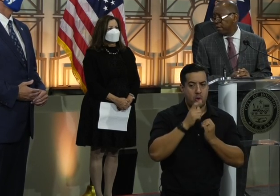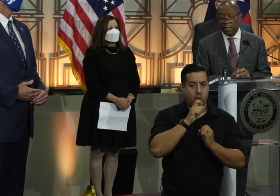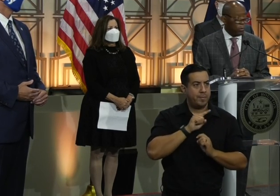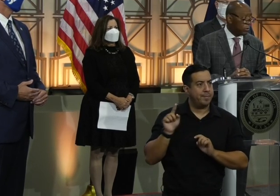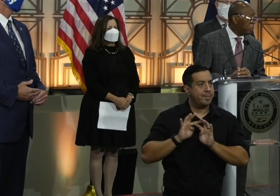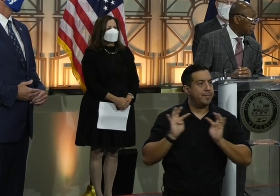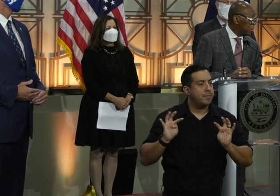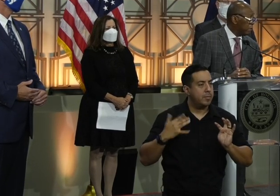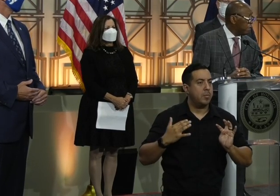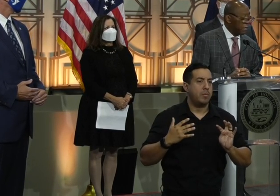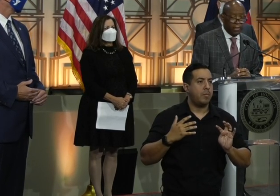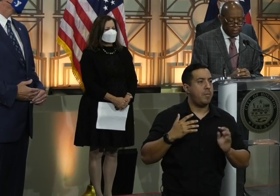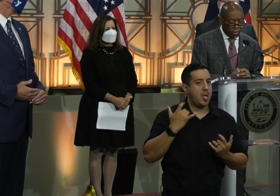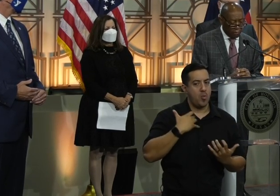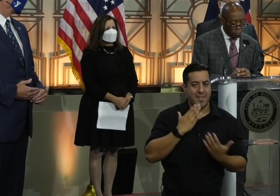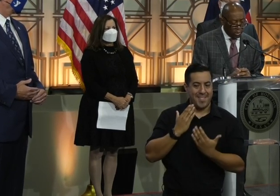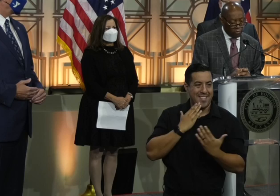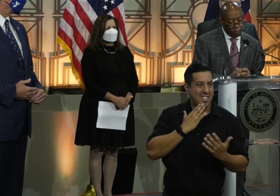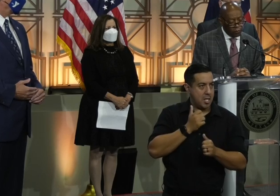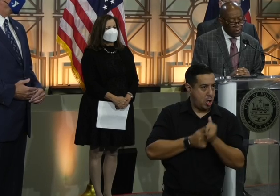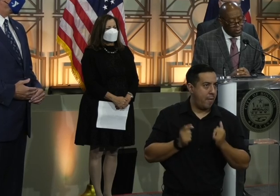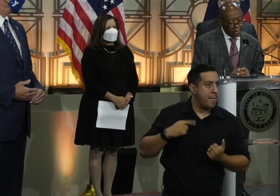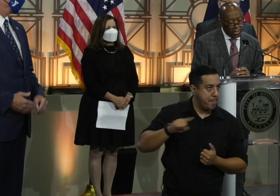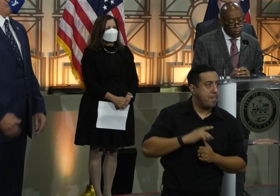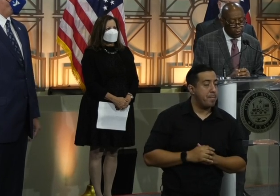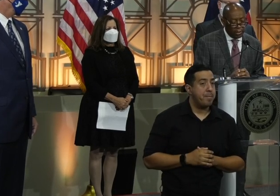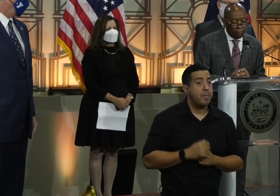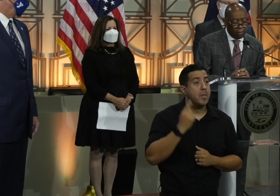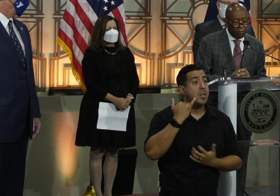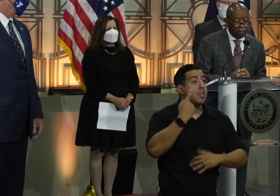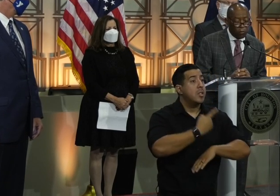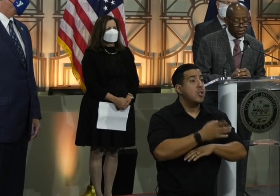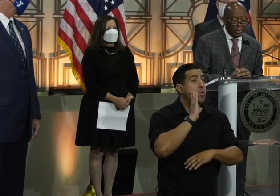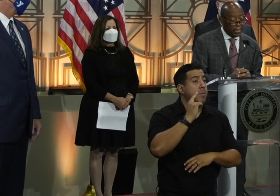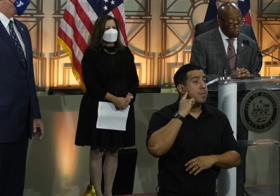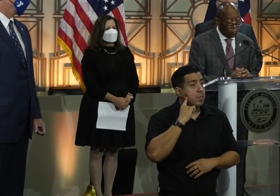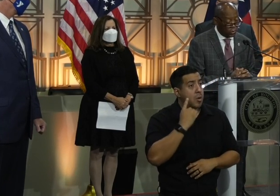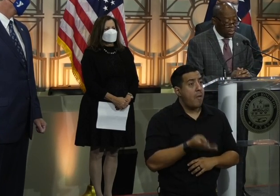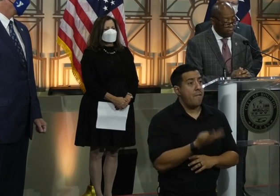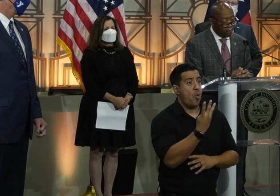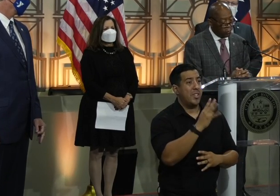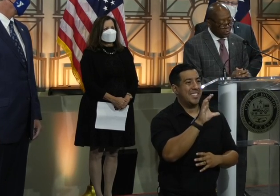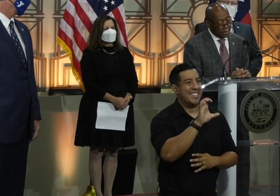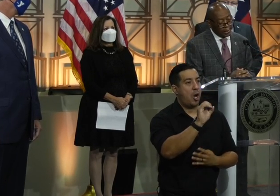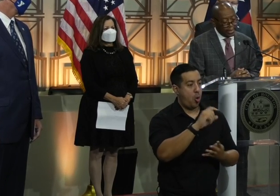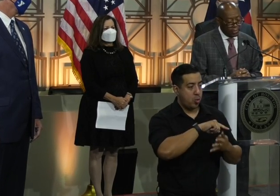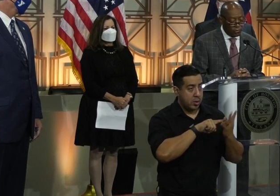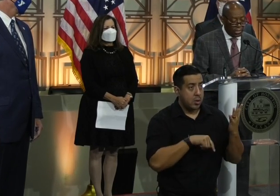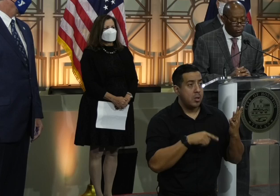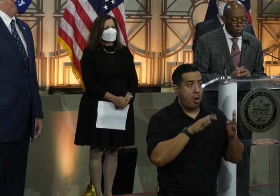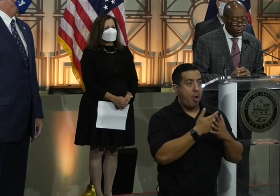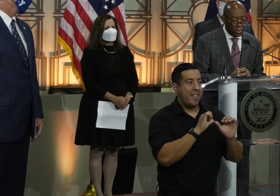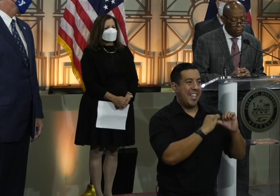up, and for that I want to personally thank each and every one of you. Today, you will hear from the four CEOs from the reselling